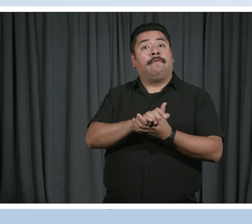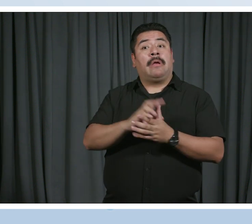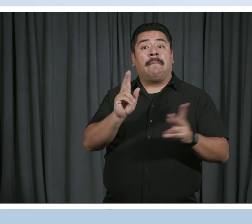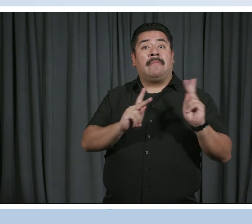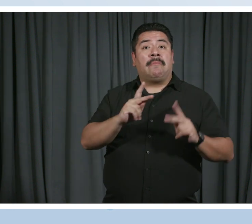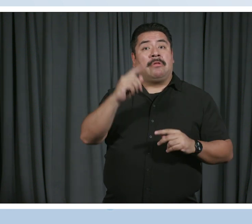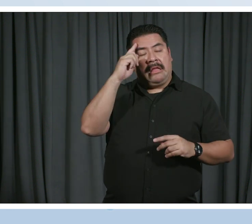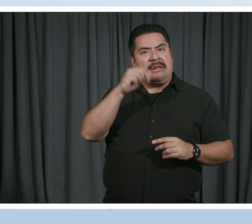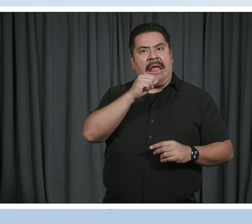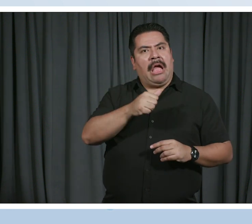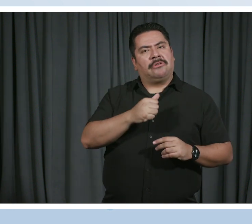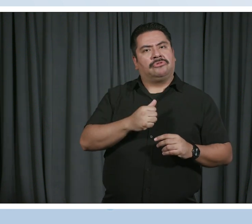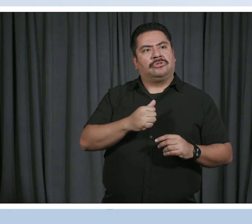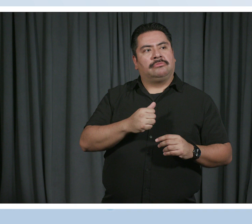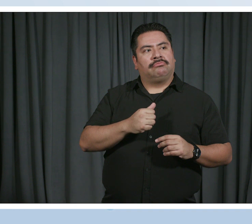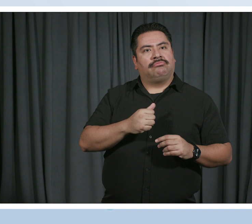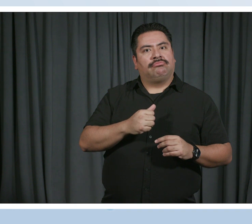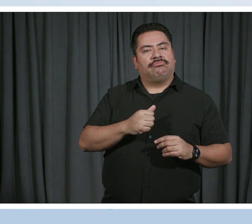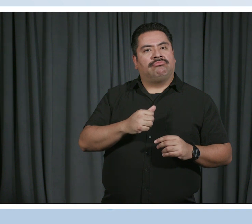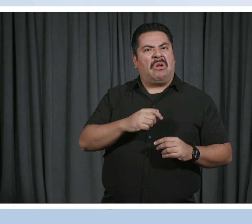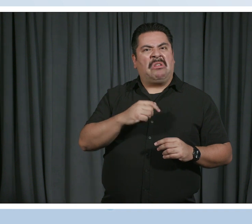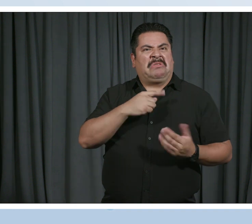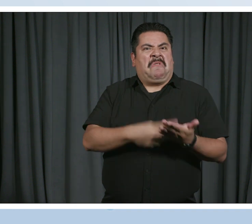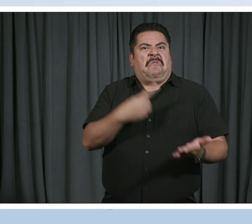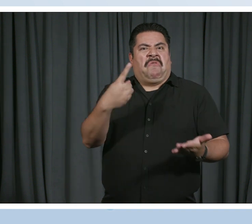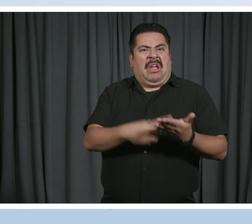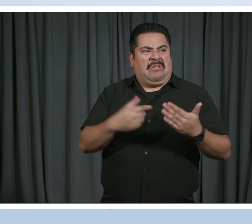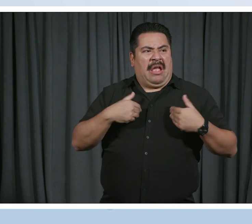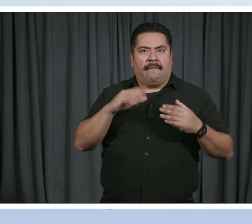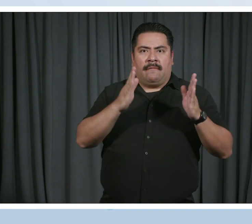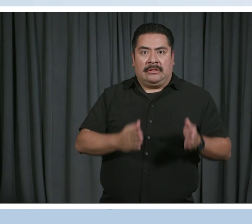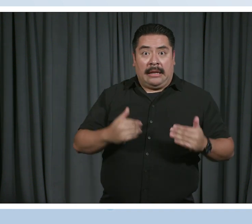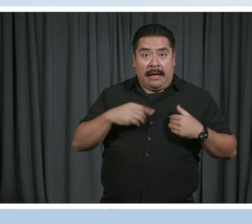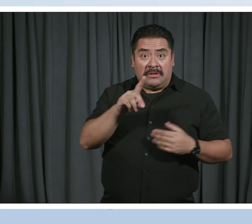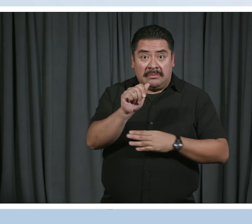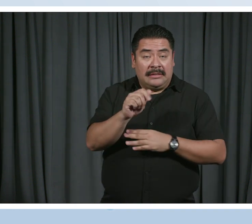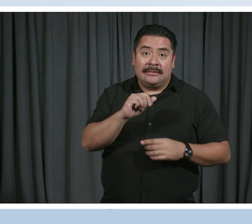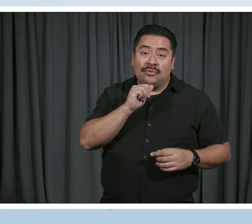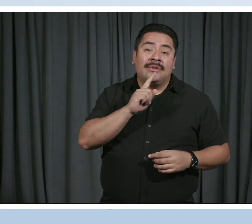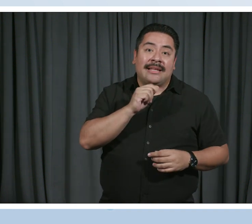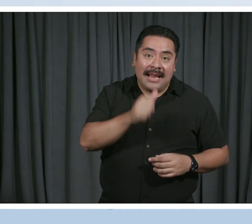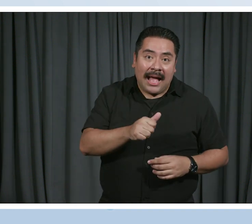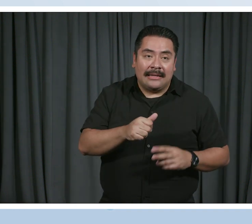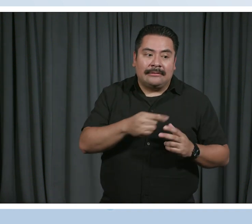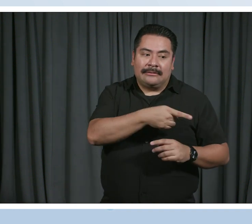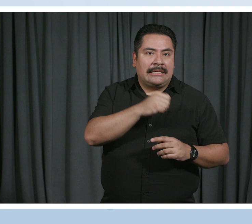unusual for someone to have a disability. And obviously that's not the case at all. And there's just such an